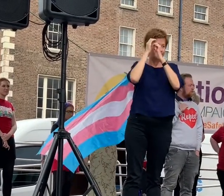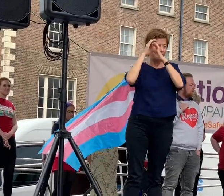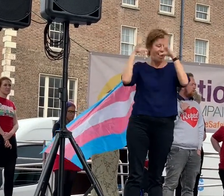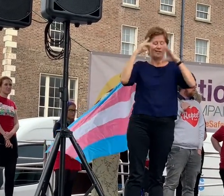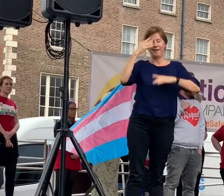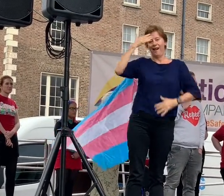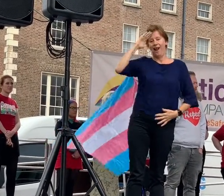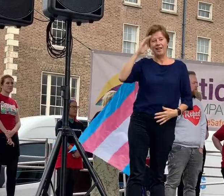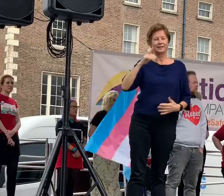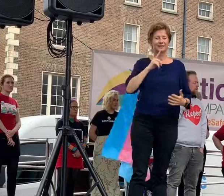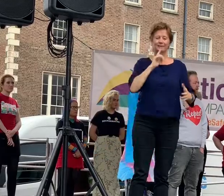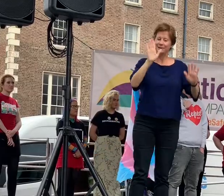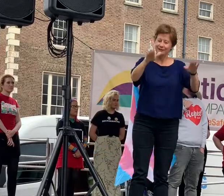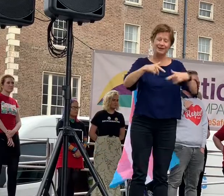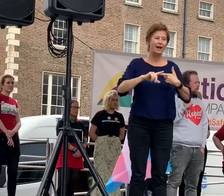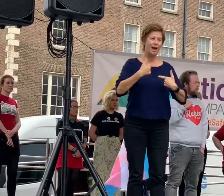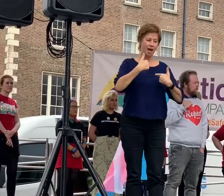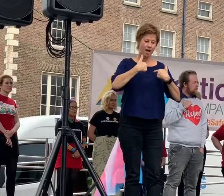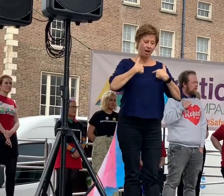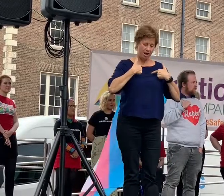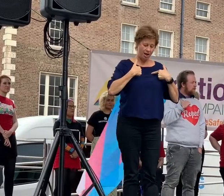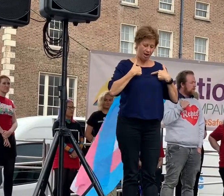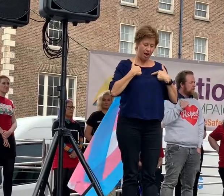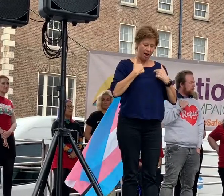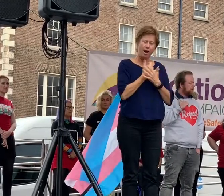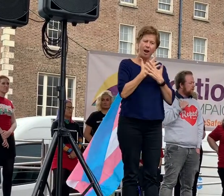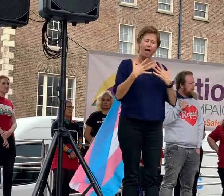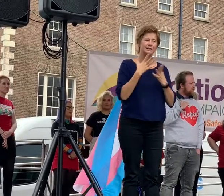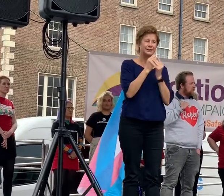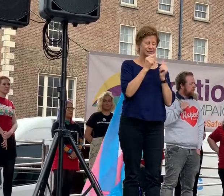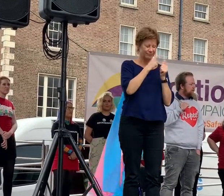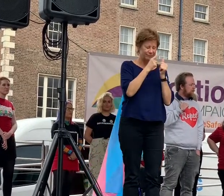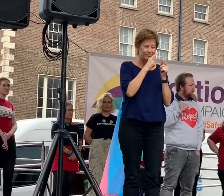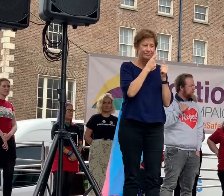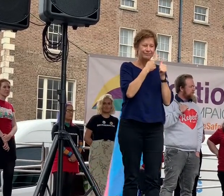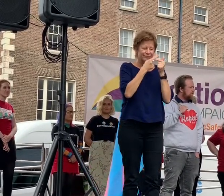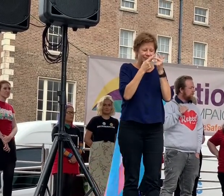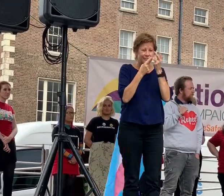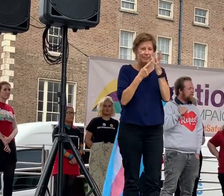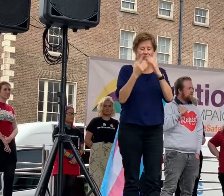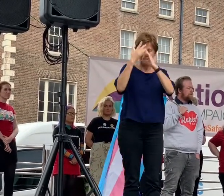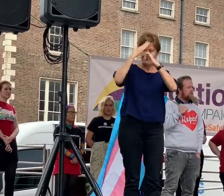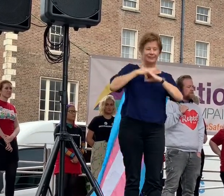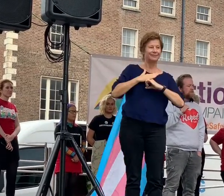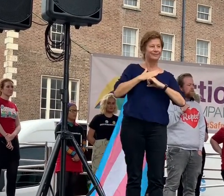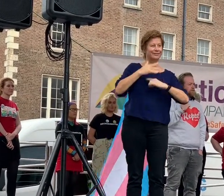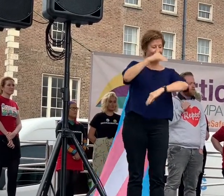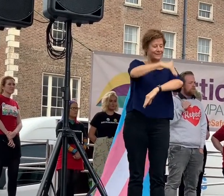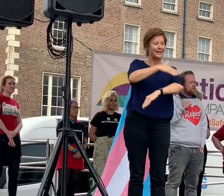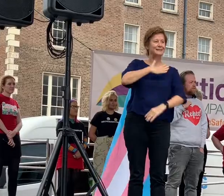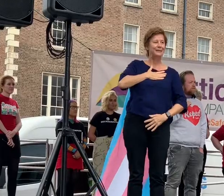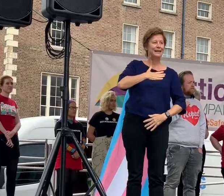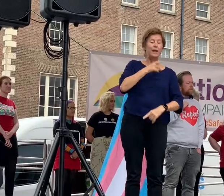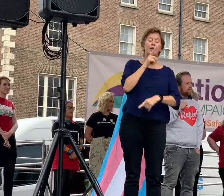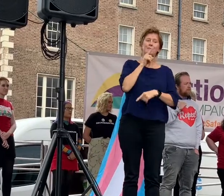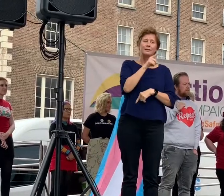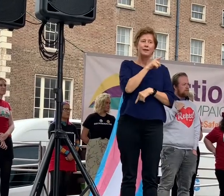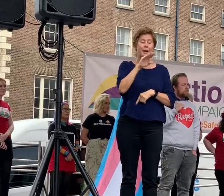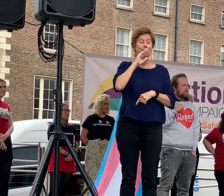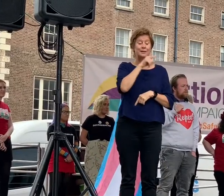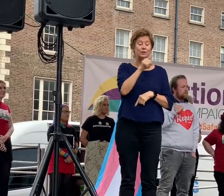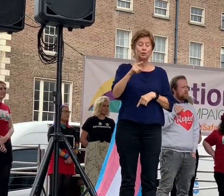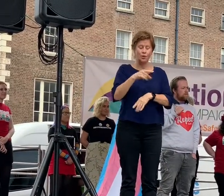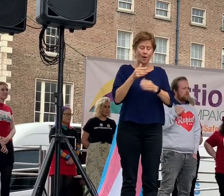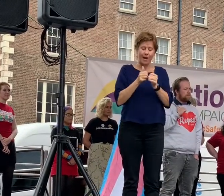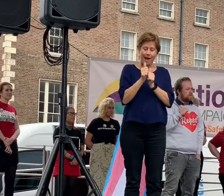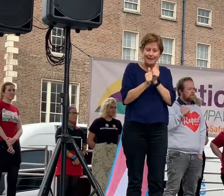of being somebody with multiple things that affect me is too difficult too complicated you are actively harming the people who are most marginalized.